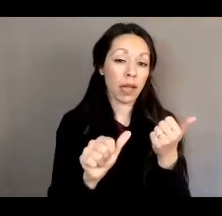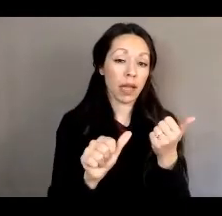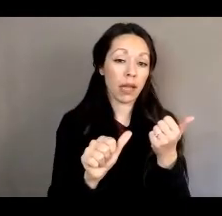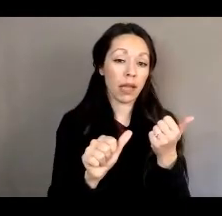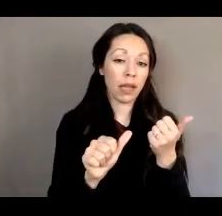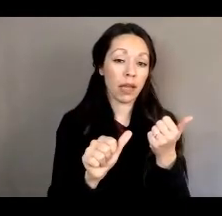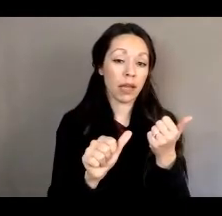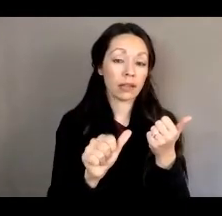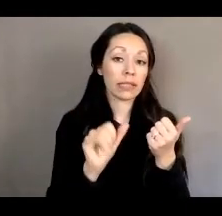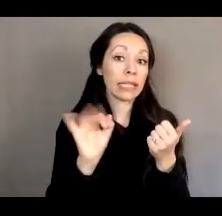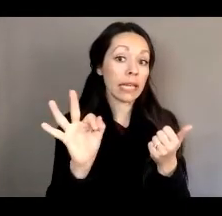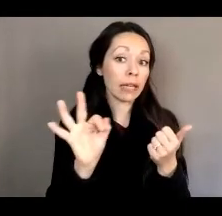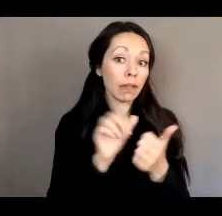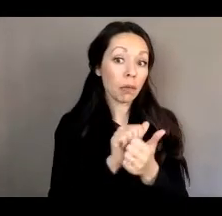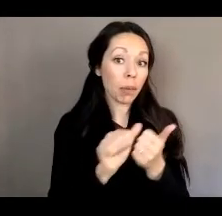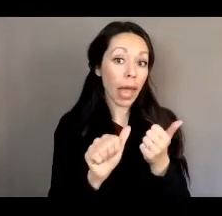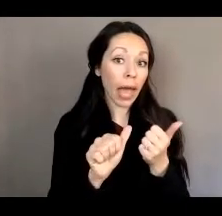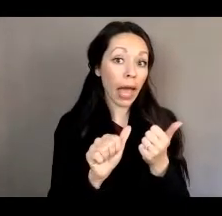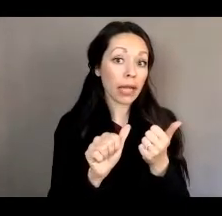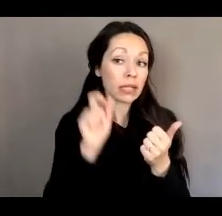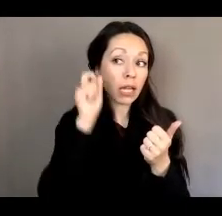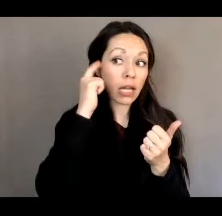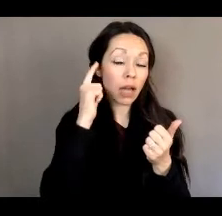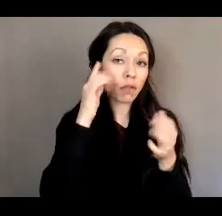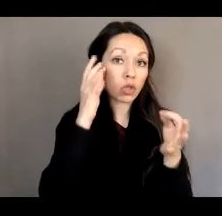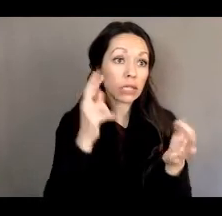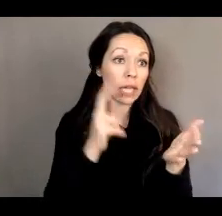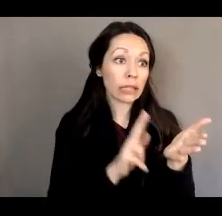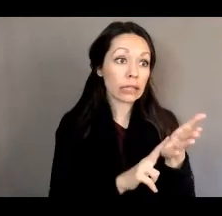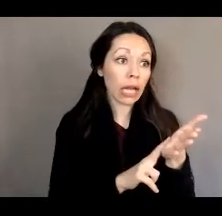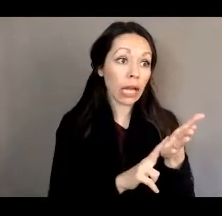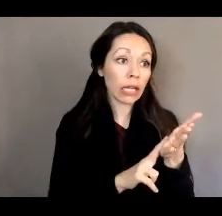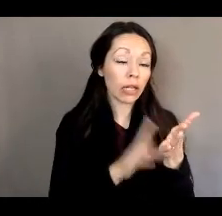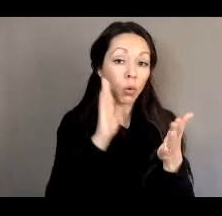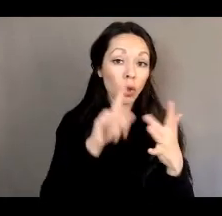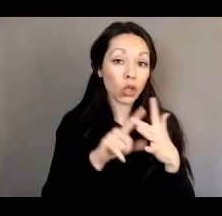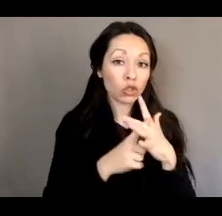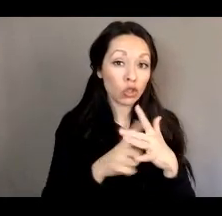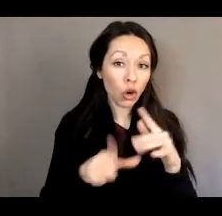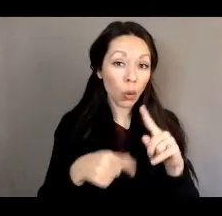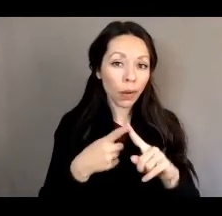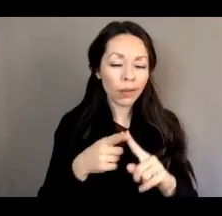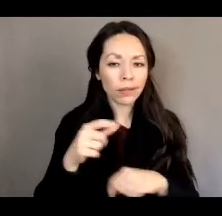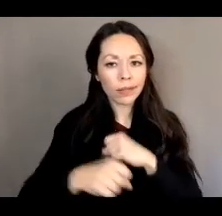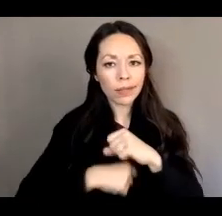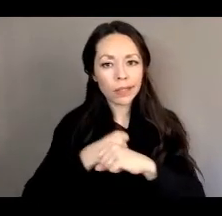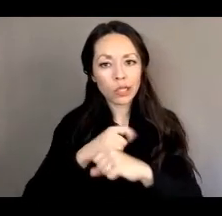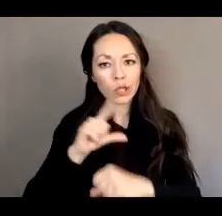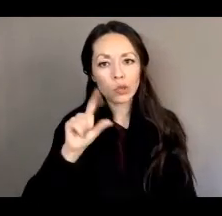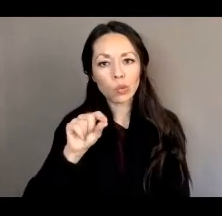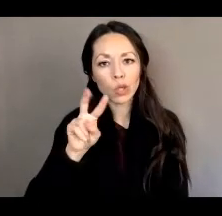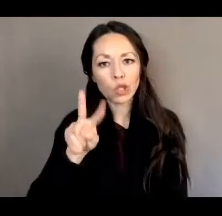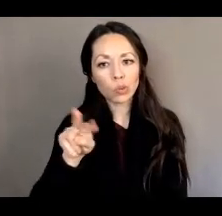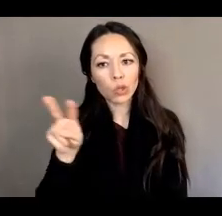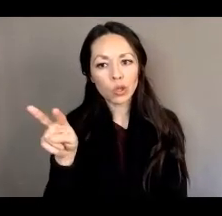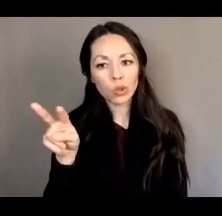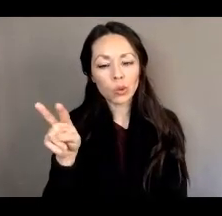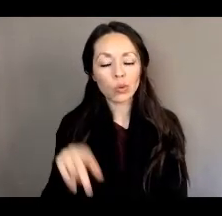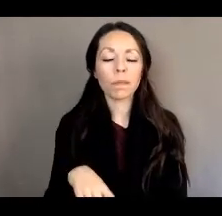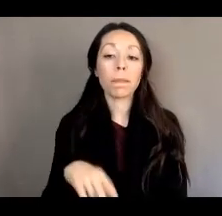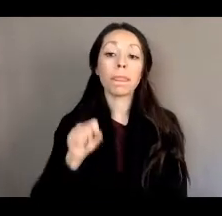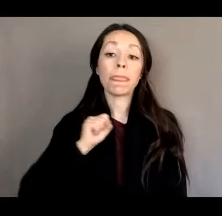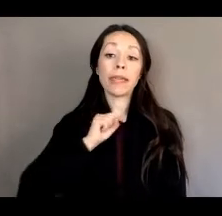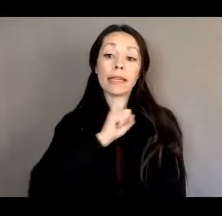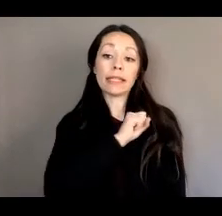would go in, would not go into effect until 2022. And on the Senate side,